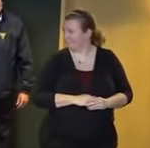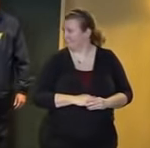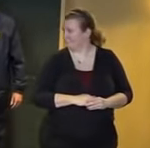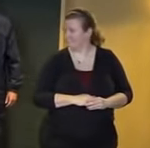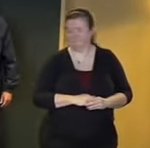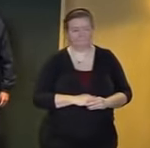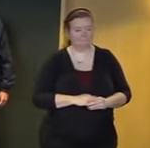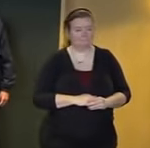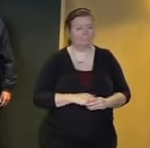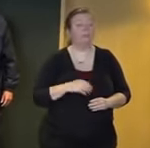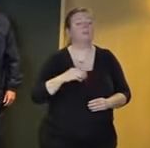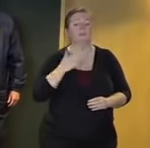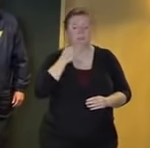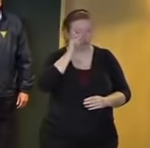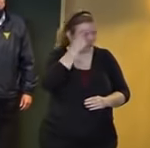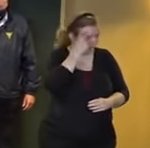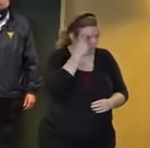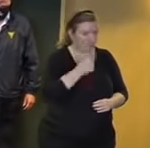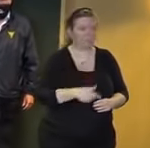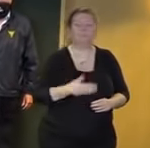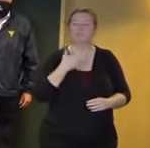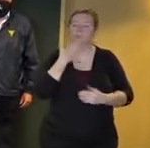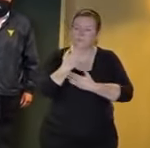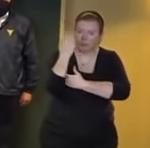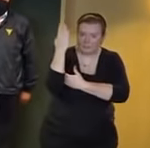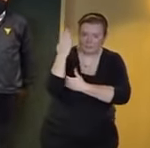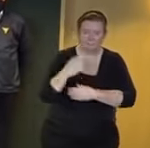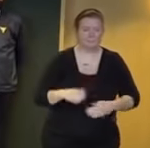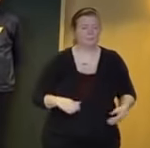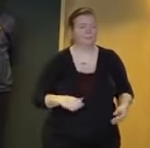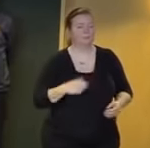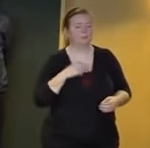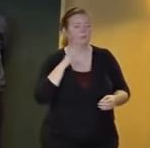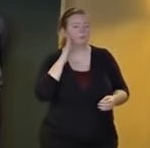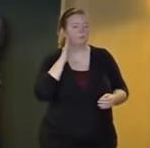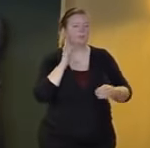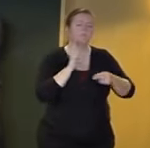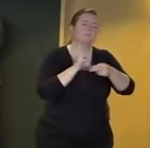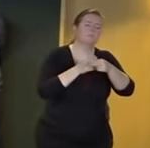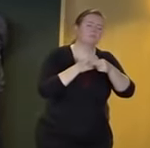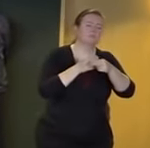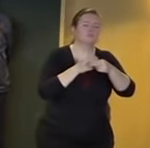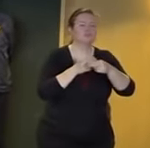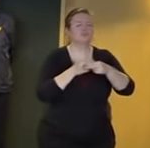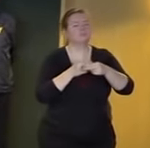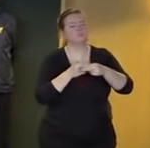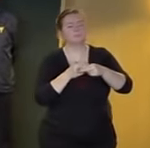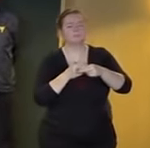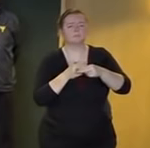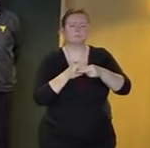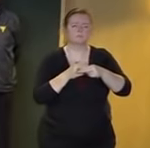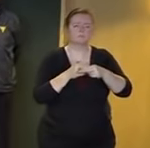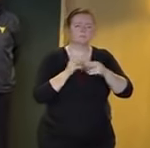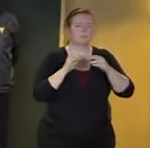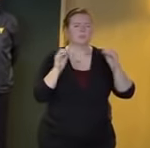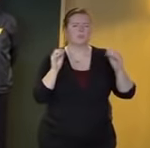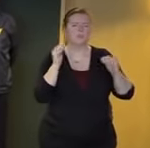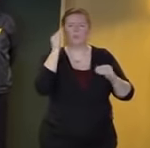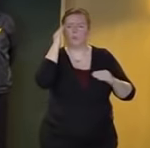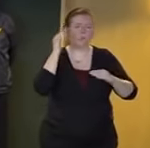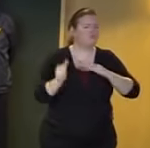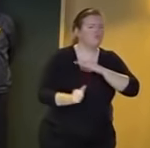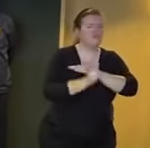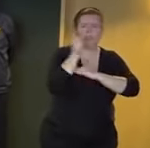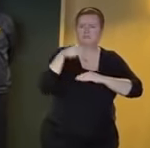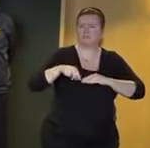thank you governor good morning i'll begin and say that there are no specific known or credible threats to the state of new jersey at this time we